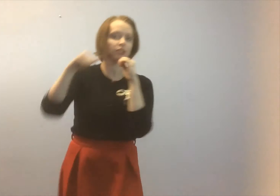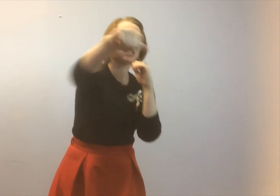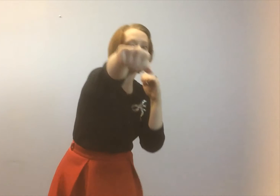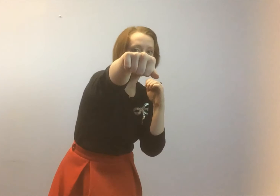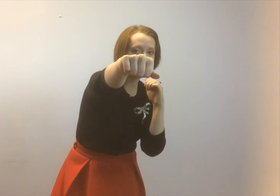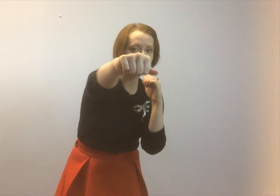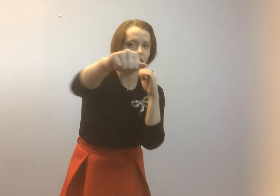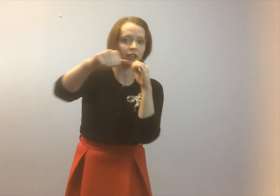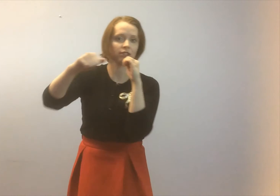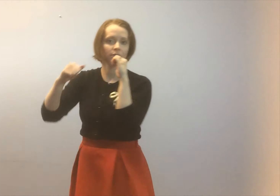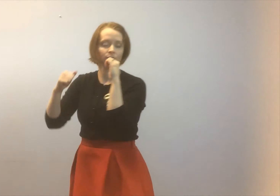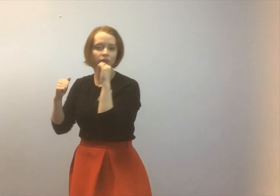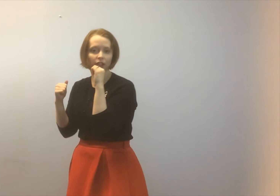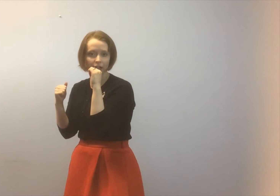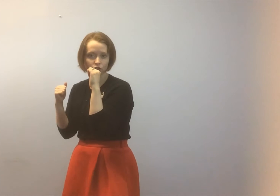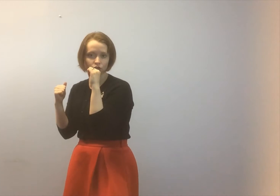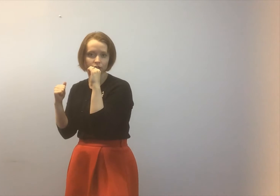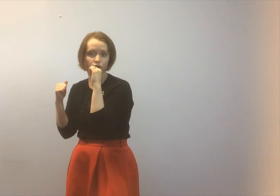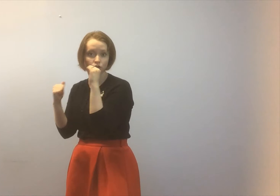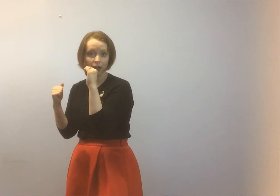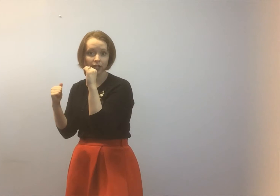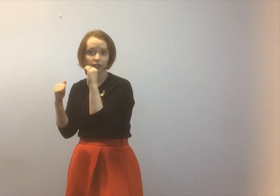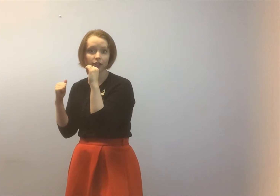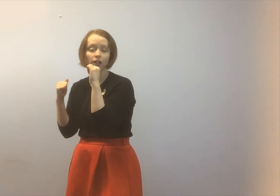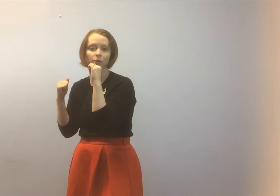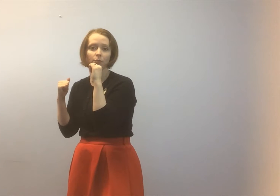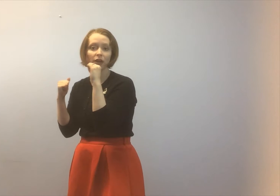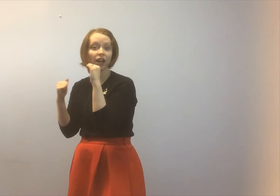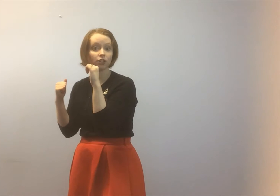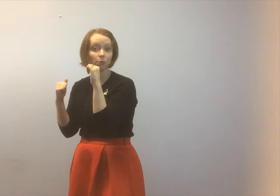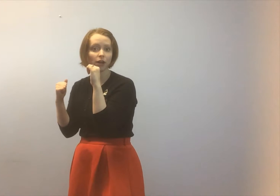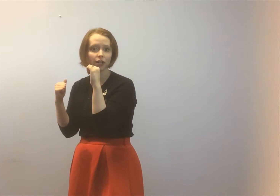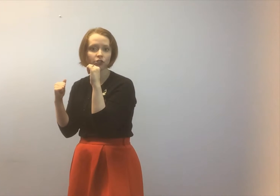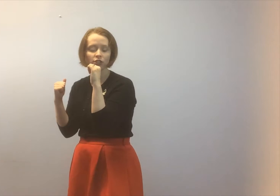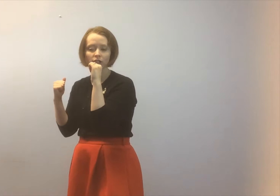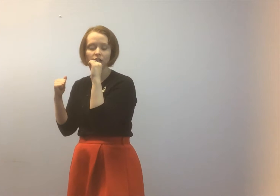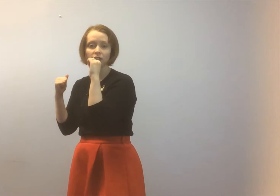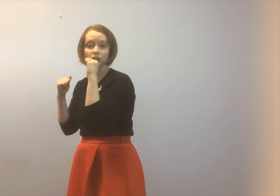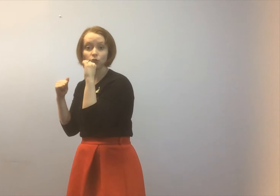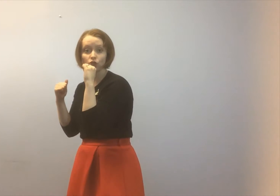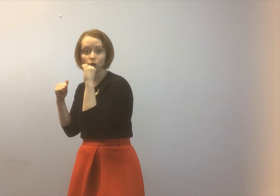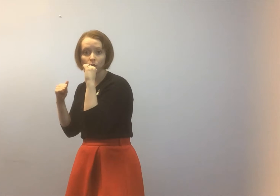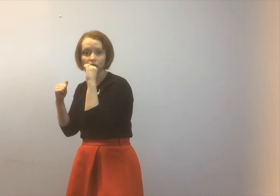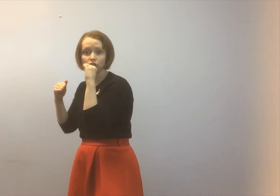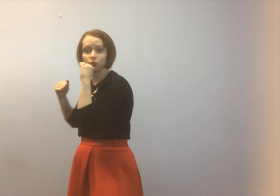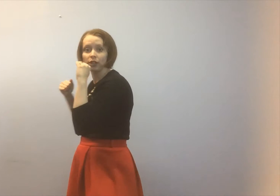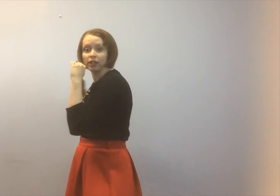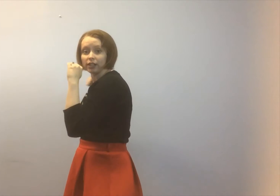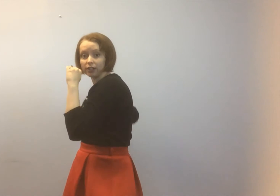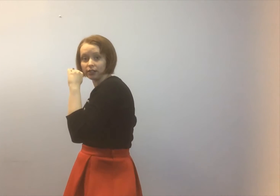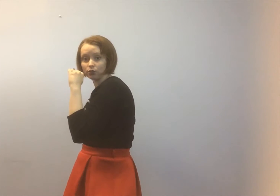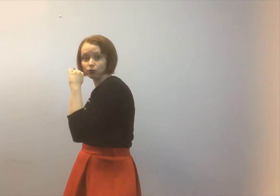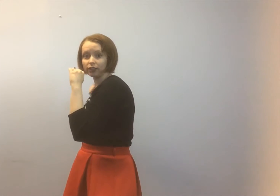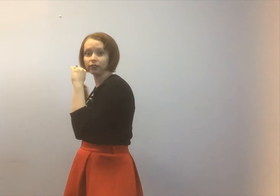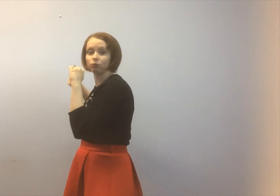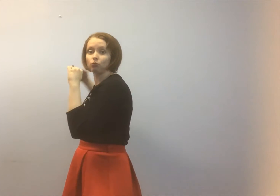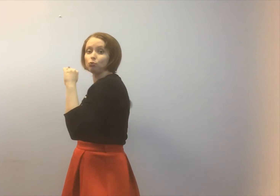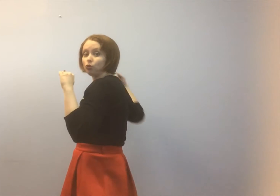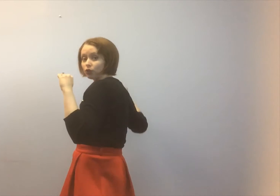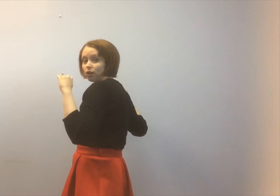give us that nice extra strength behind our punch the thing you don't want to do is really move your